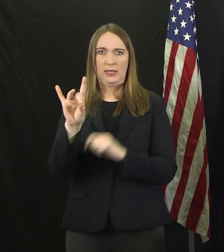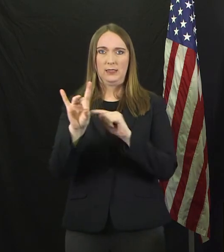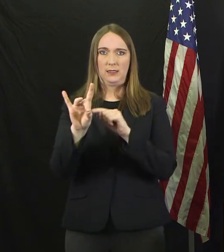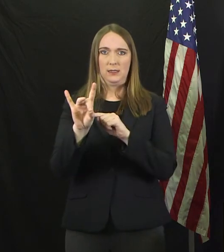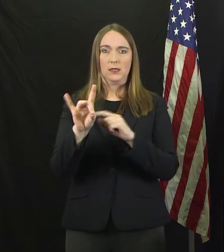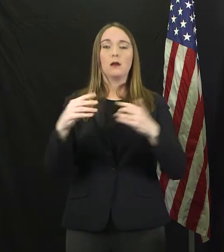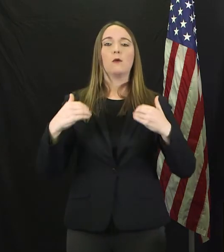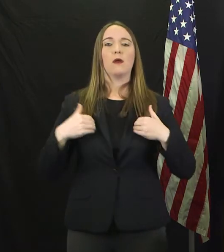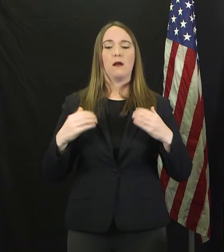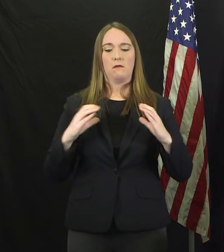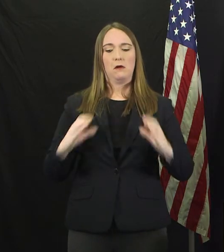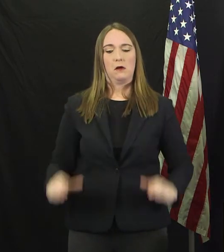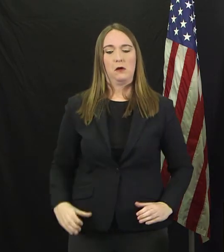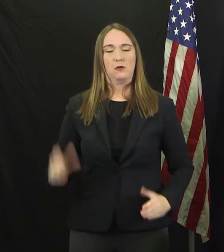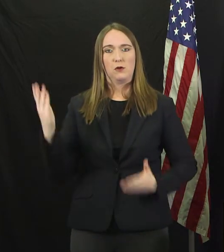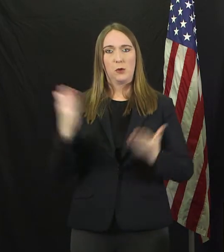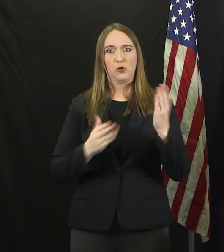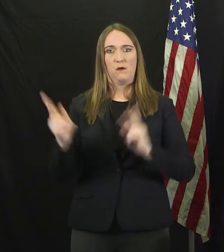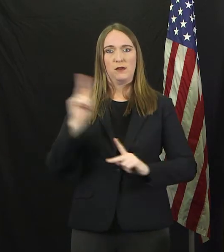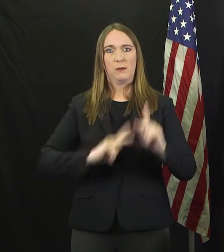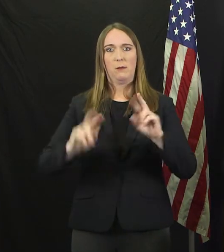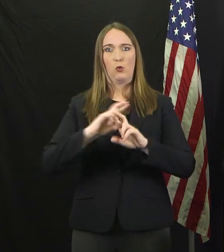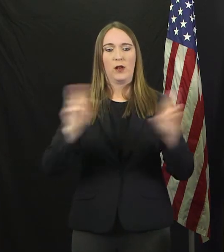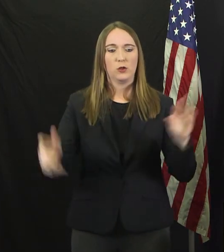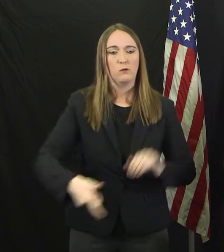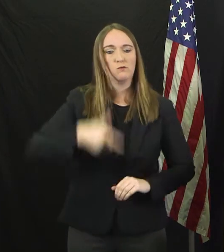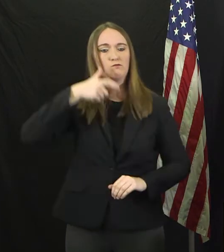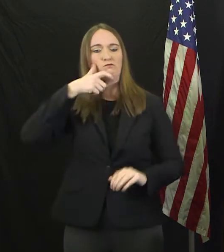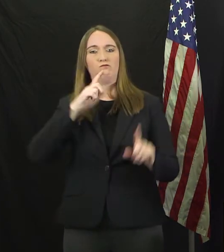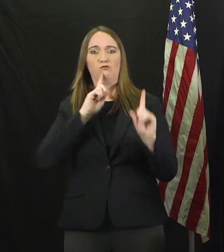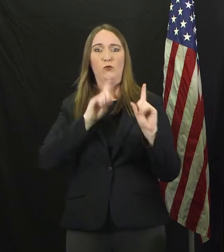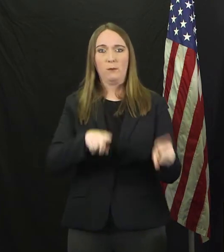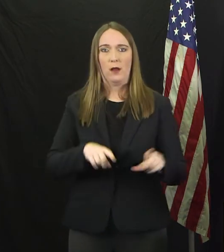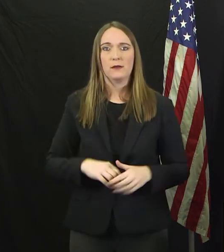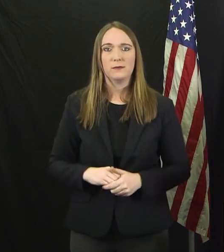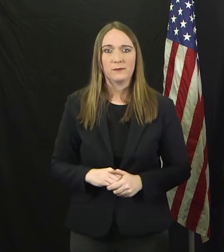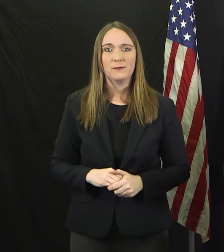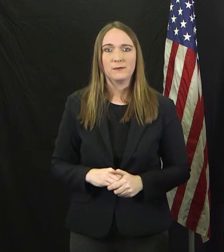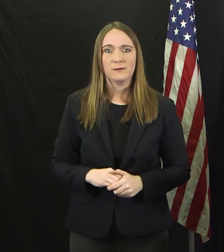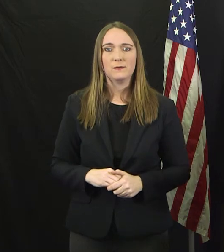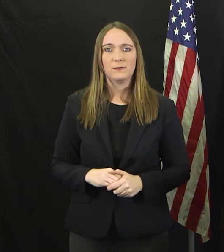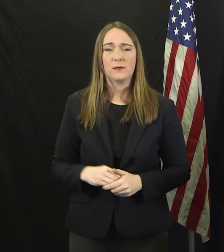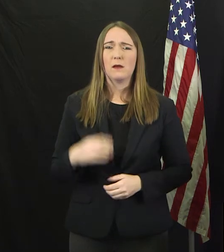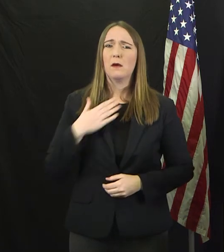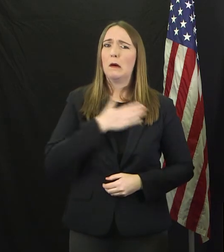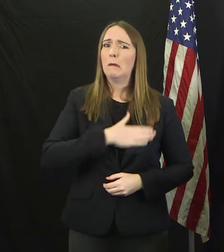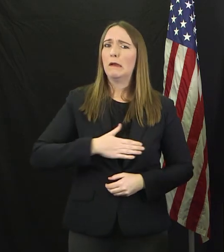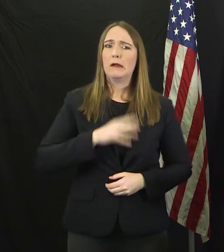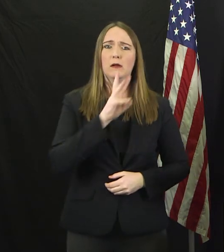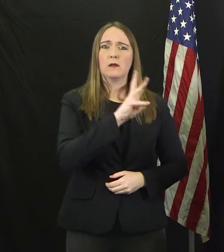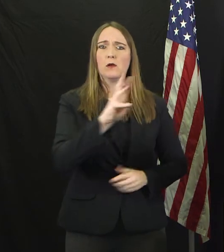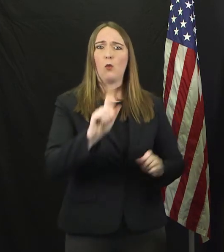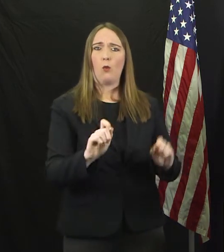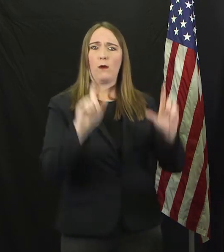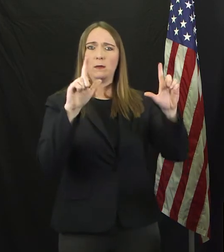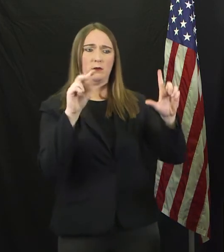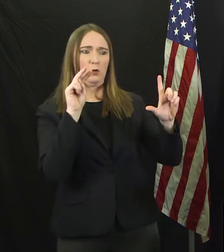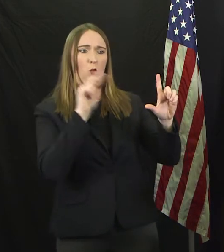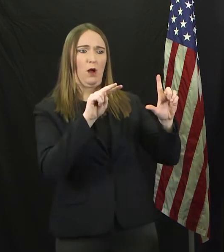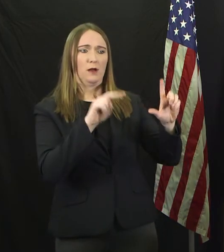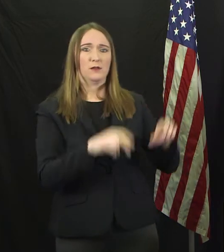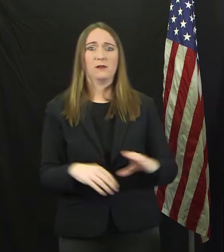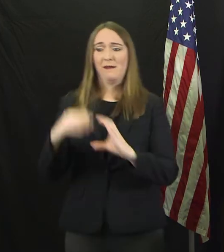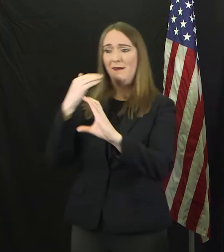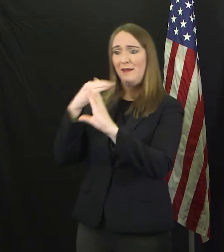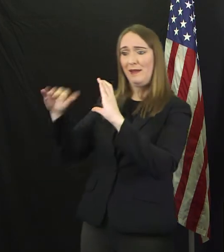representatives that will be there to answer your questions. I encourage you to use the website, to use the email, to use the